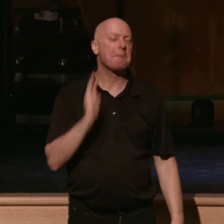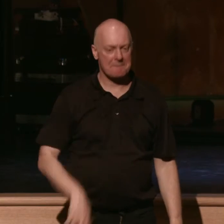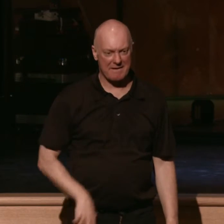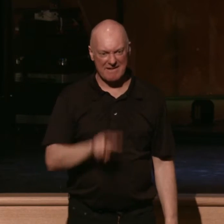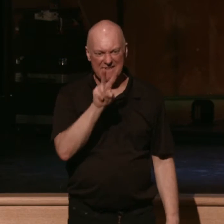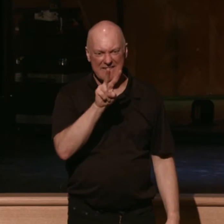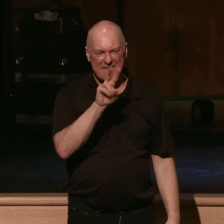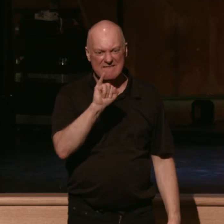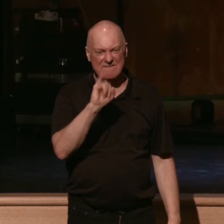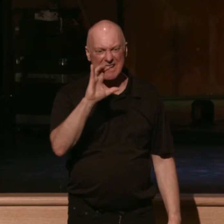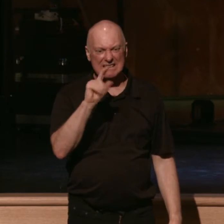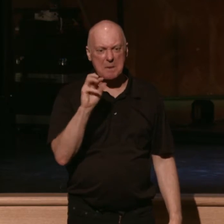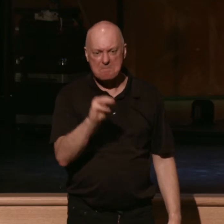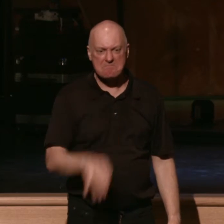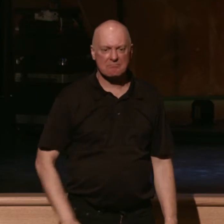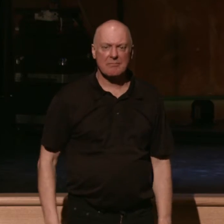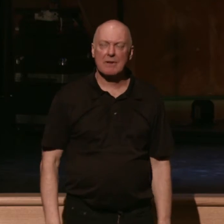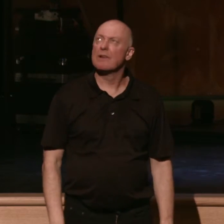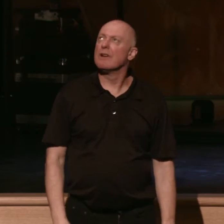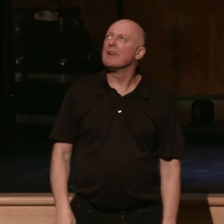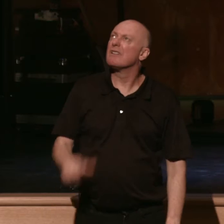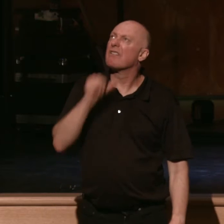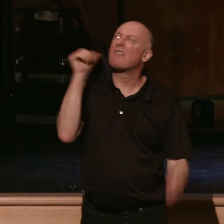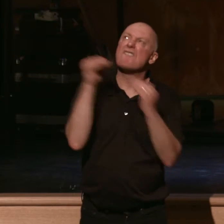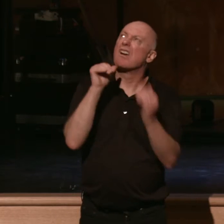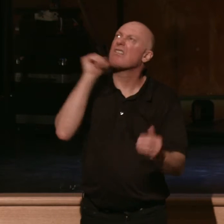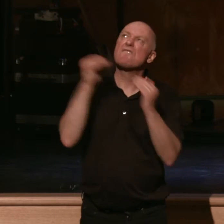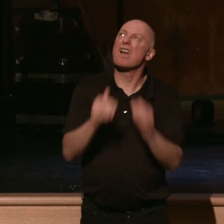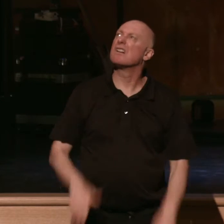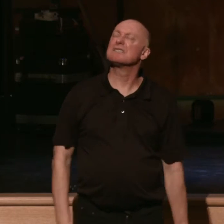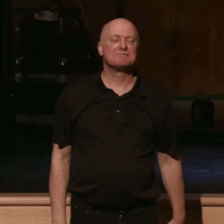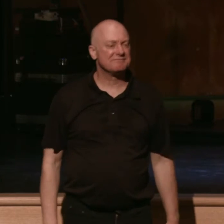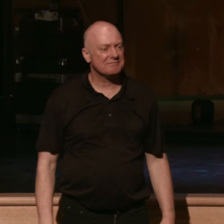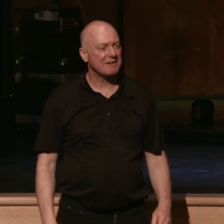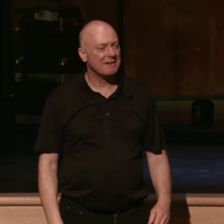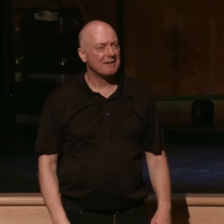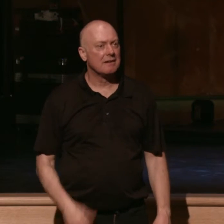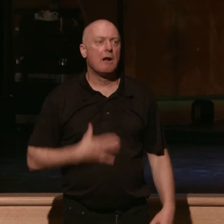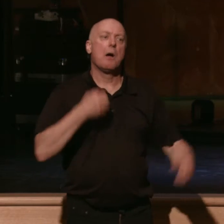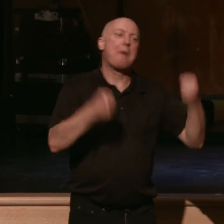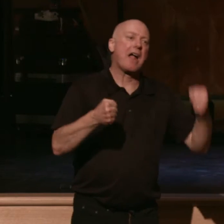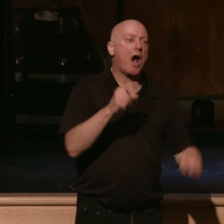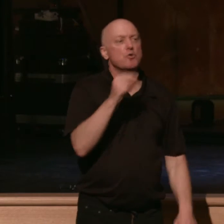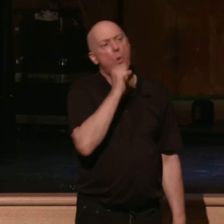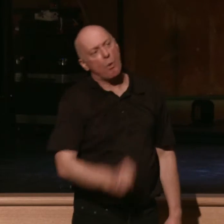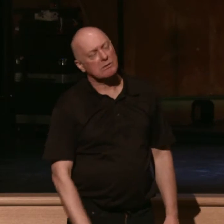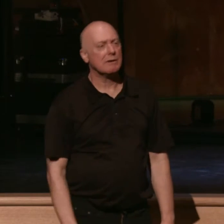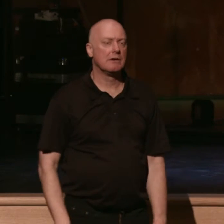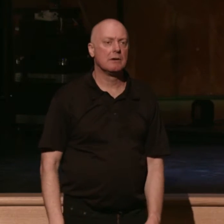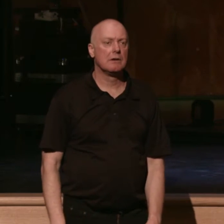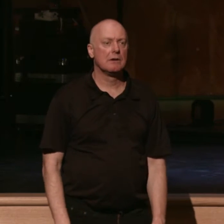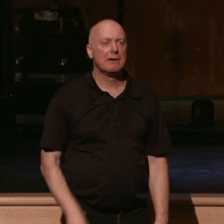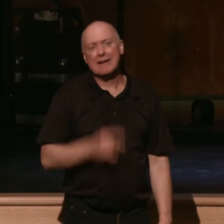We are always being given the short end of the stick. My car is too old. The kids are not behaving.